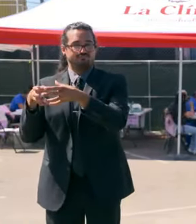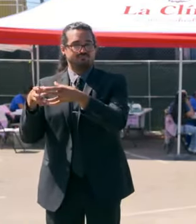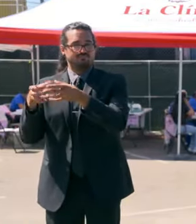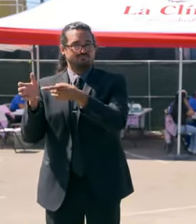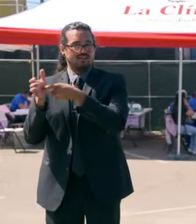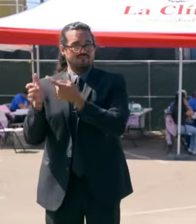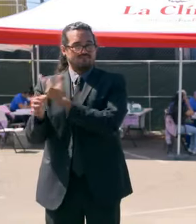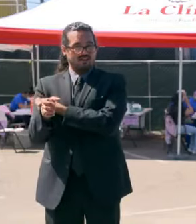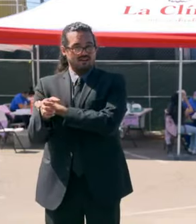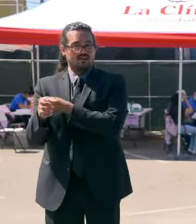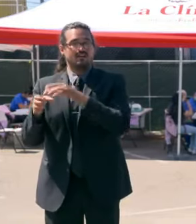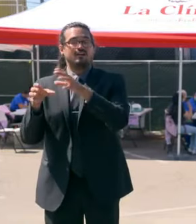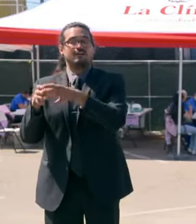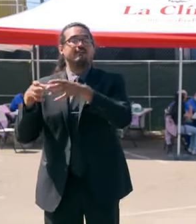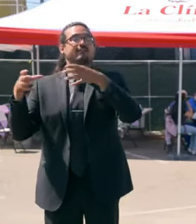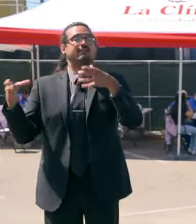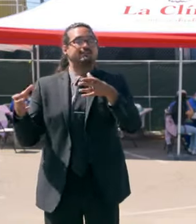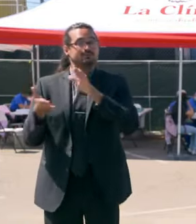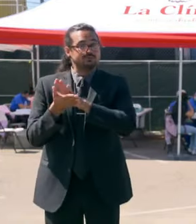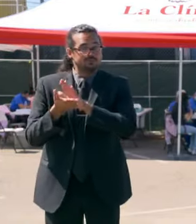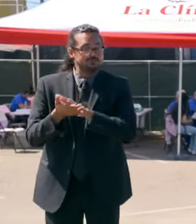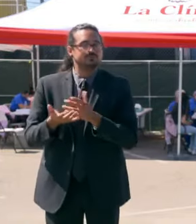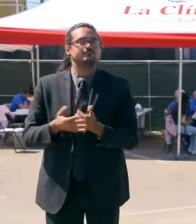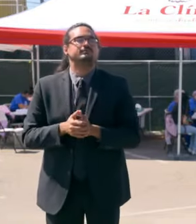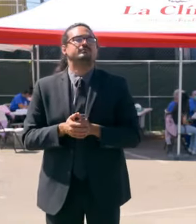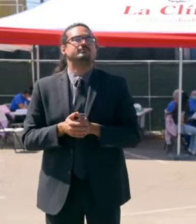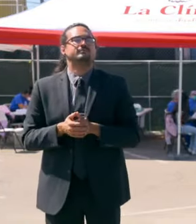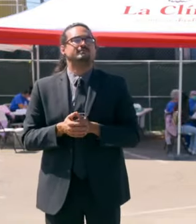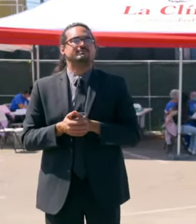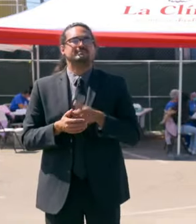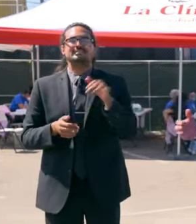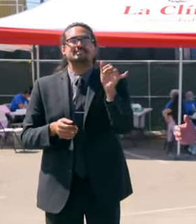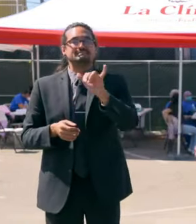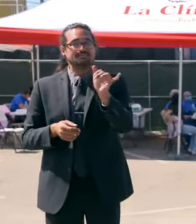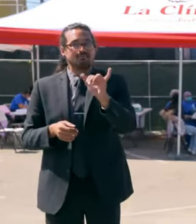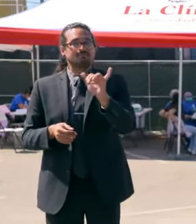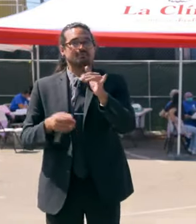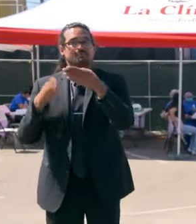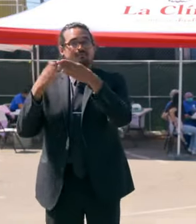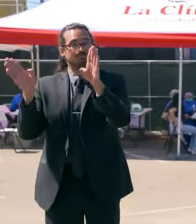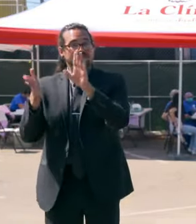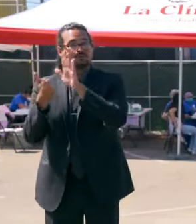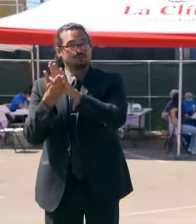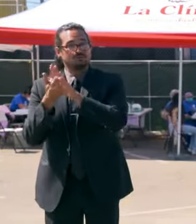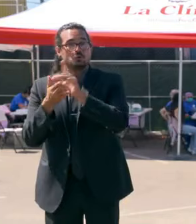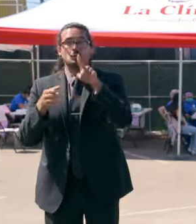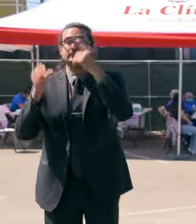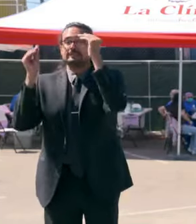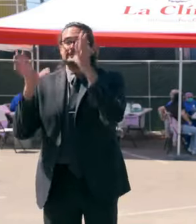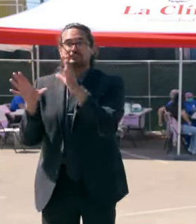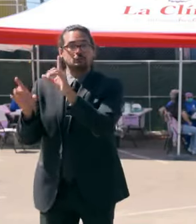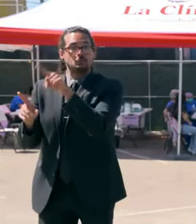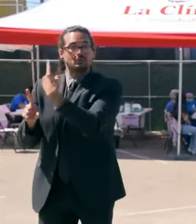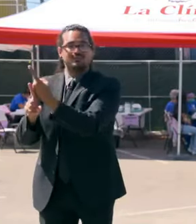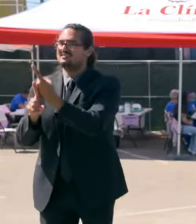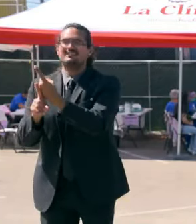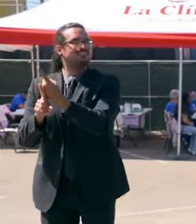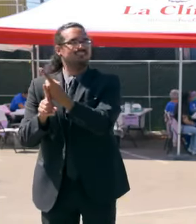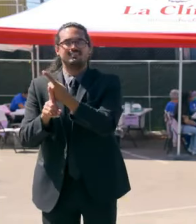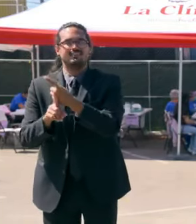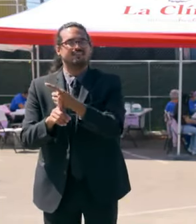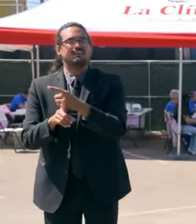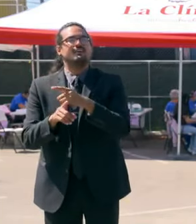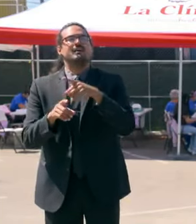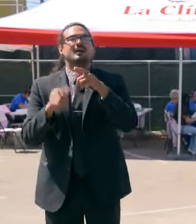The fact that we did the same in our public schools, not just for teachers, but for all our paraprofessionals, is yet a third.